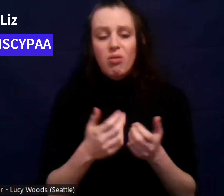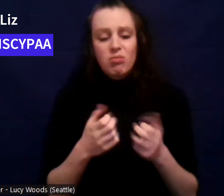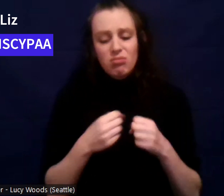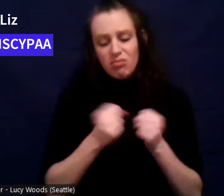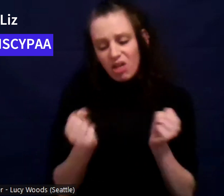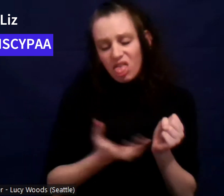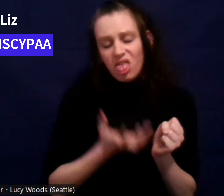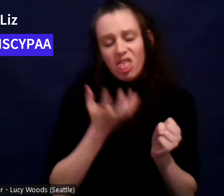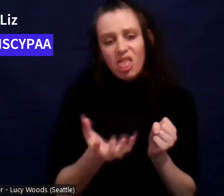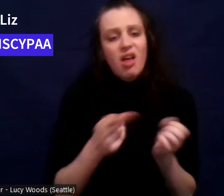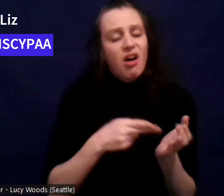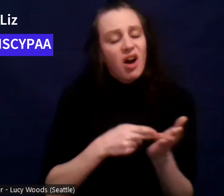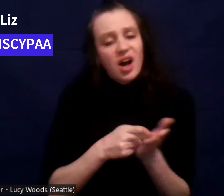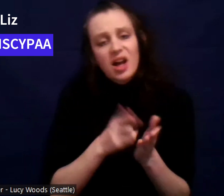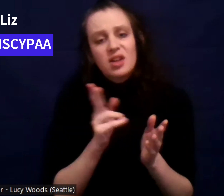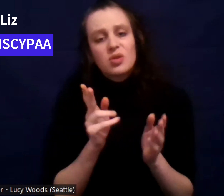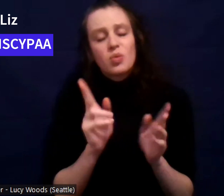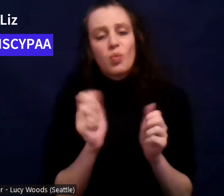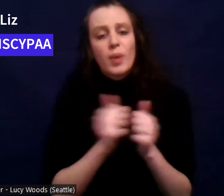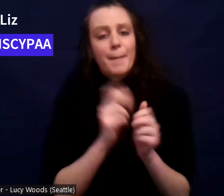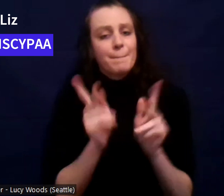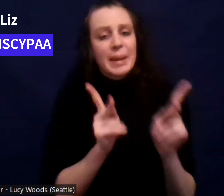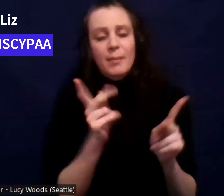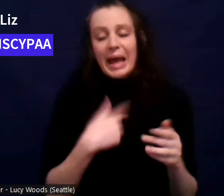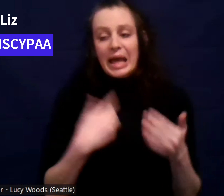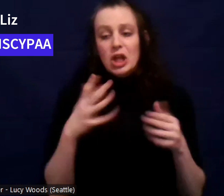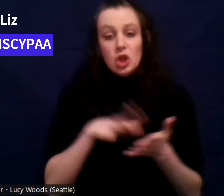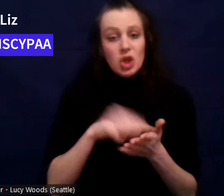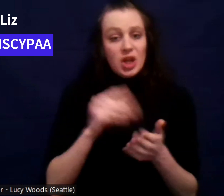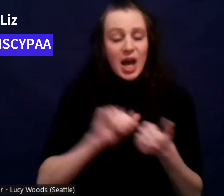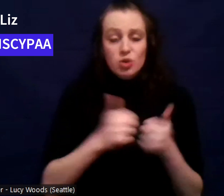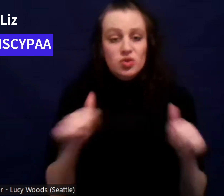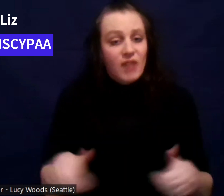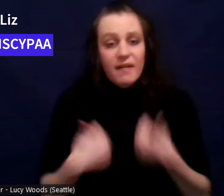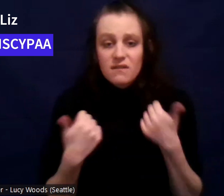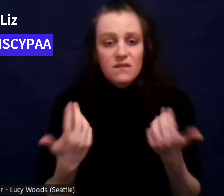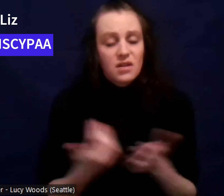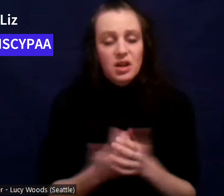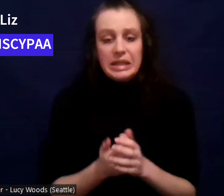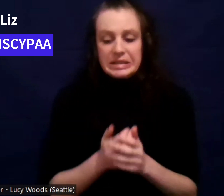learned like survival mode. Like keep everything to yourself. Don't tell anyone.